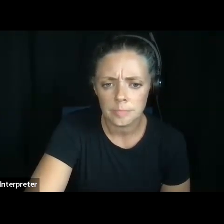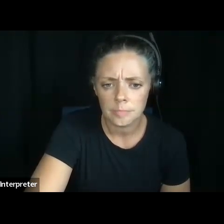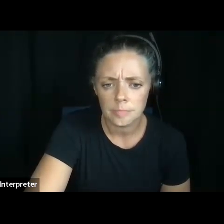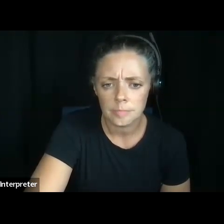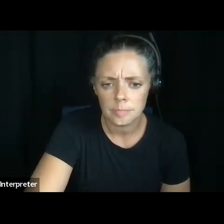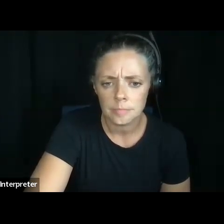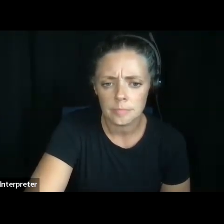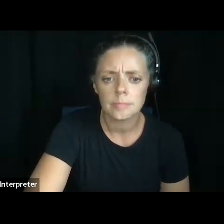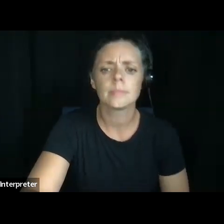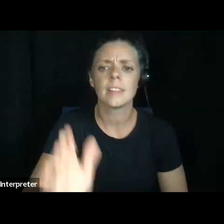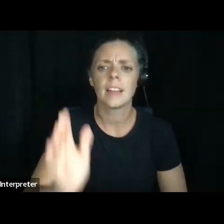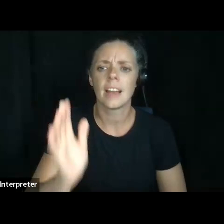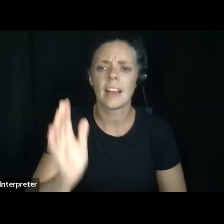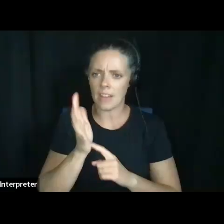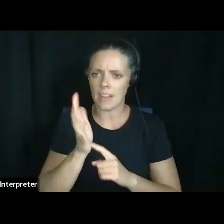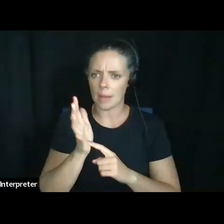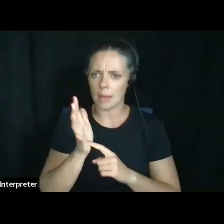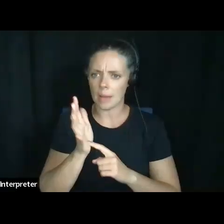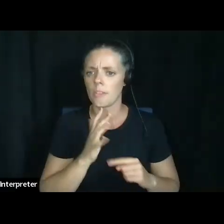Okay. I have five minutes. Um,